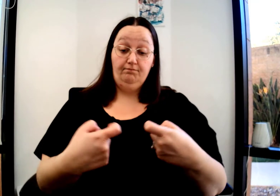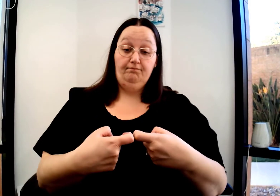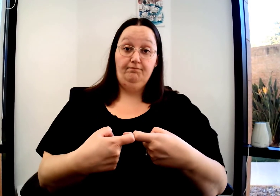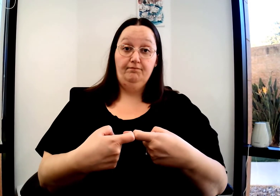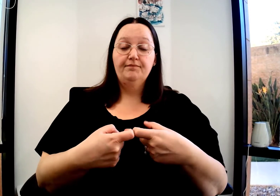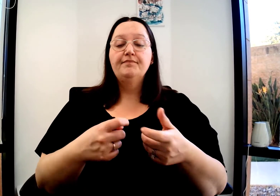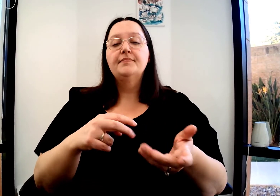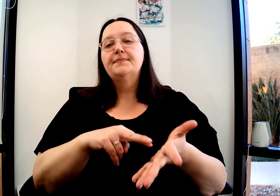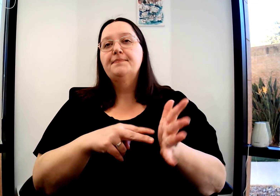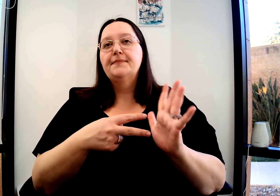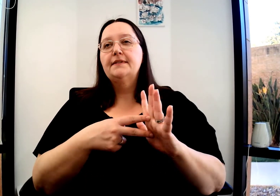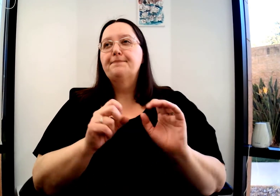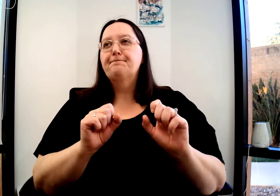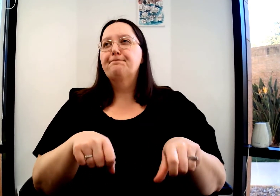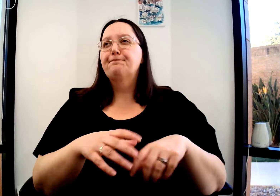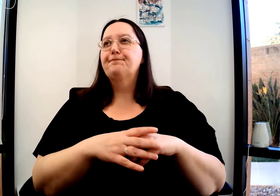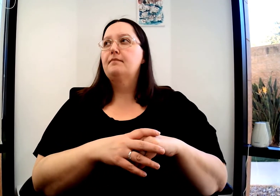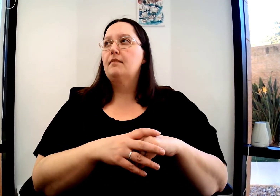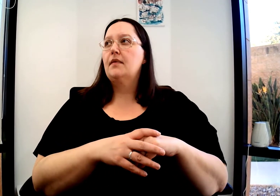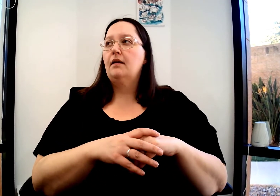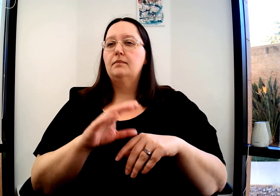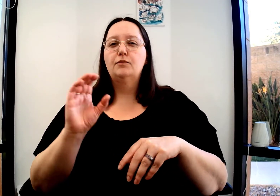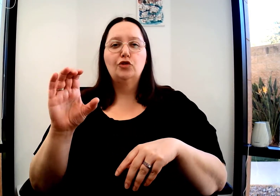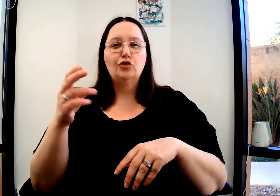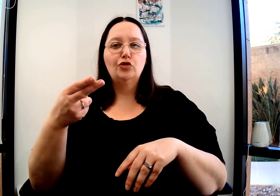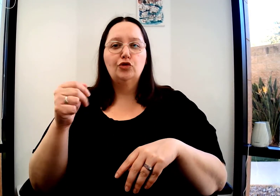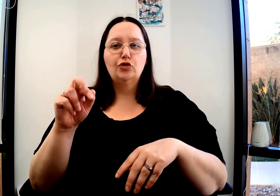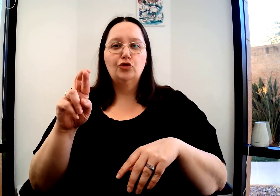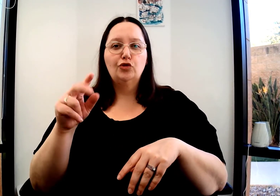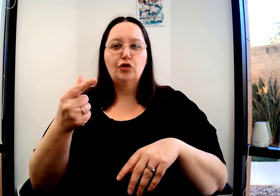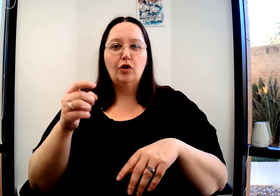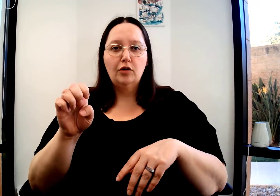If you do this once, this can be used, for example, to charge a phone.